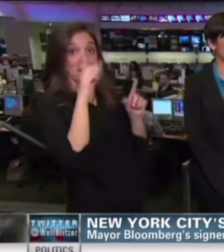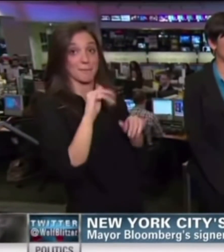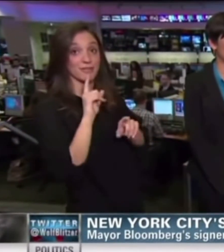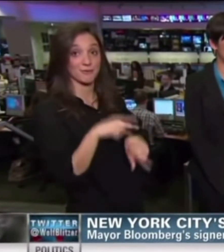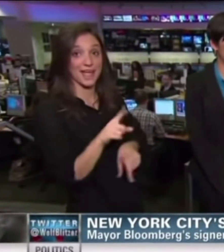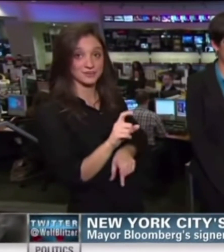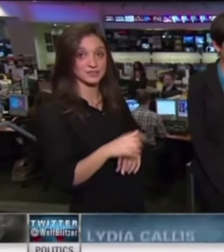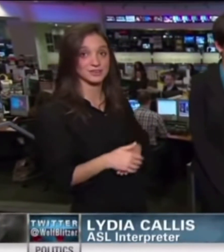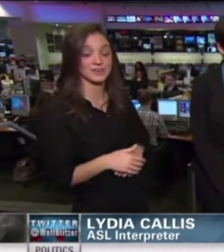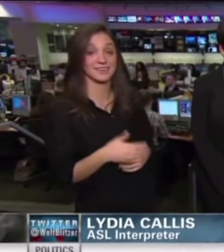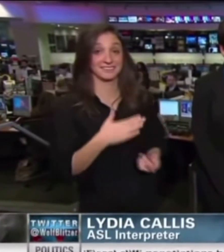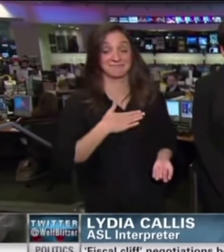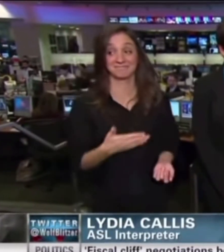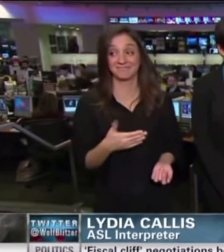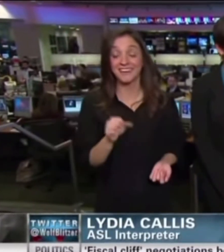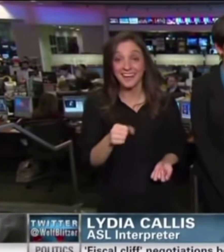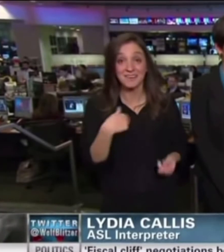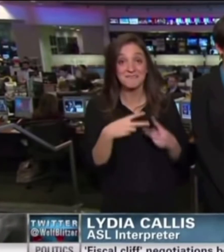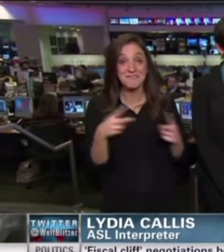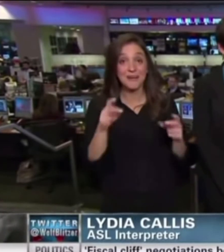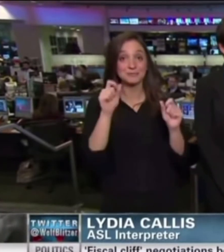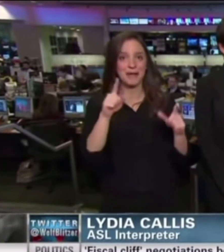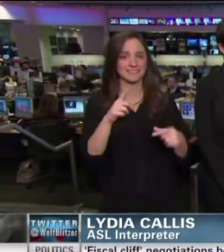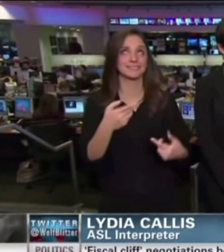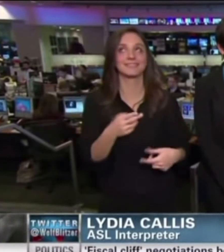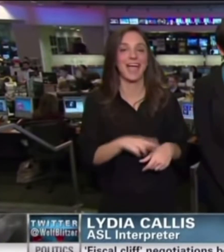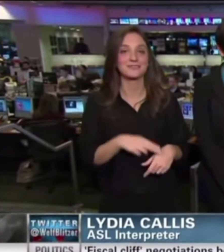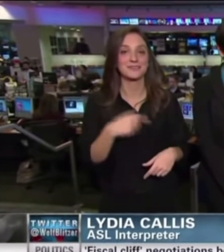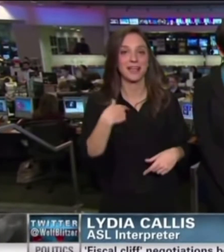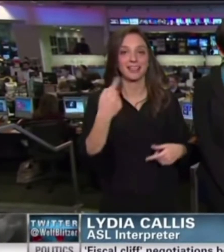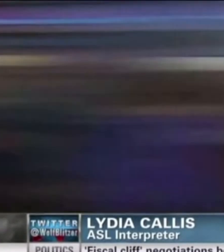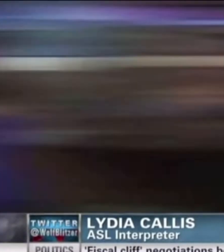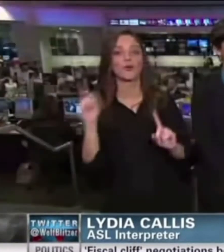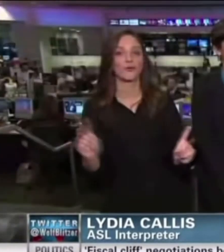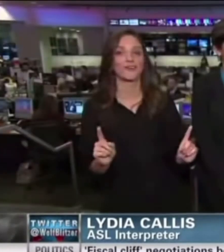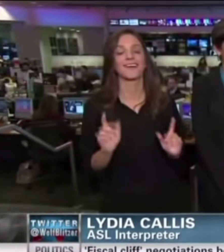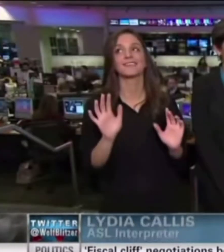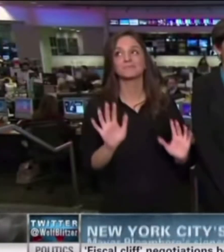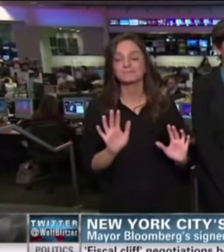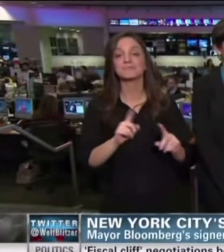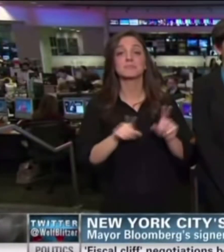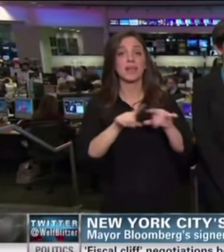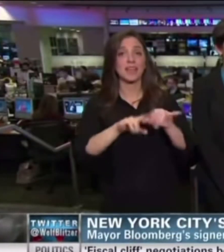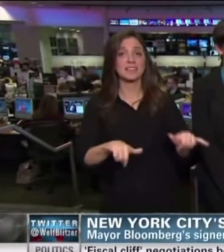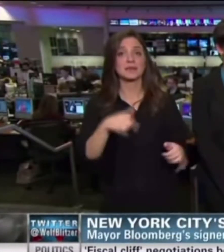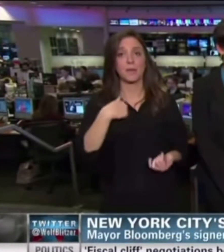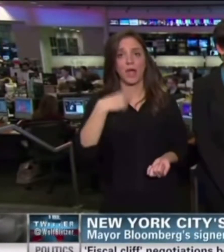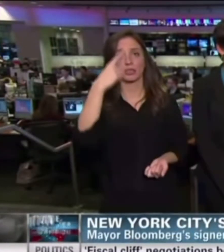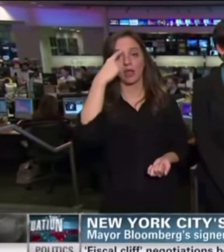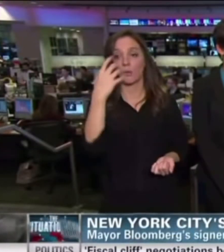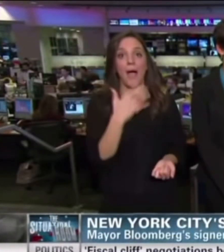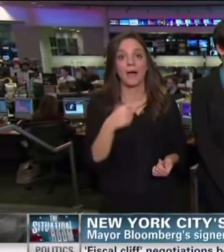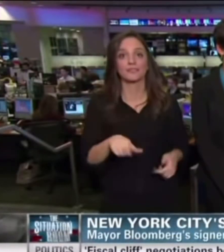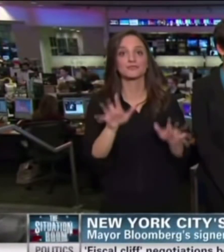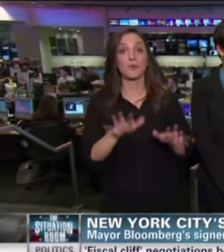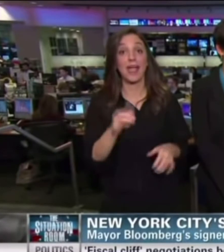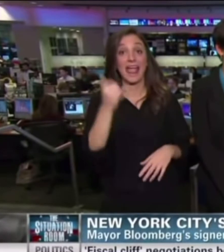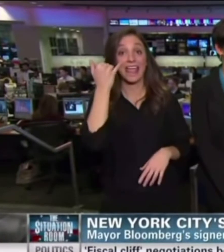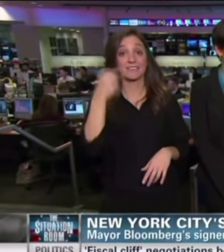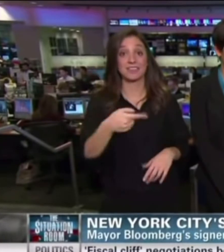was very surprised, naturally. I was a bit overwhelmed, but at the same time, I felt like, wow, this is great. If this is what's going to shine light and bring